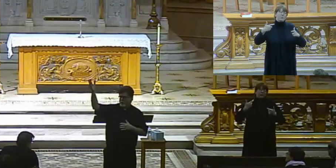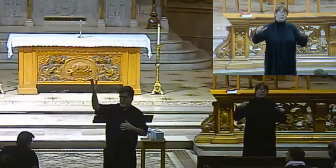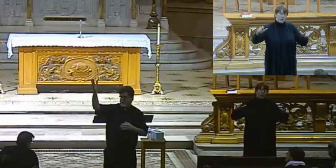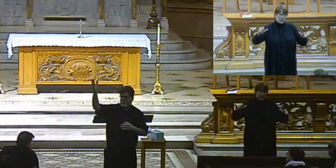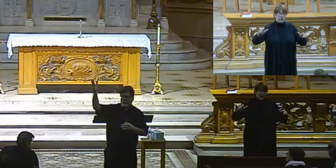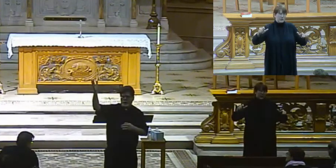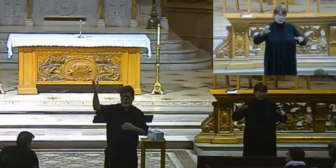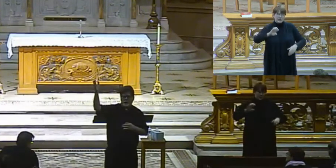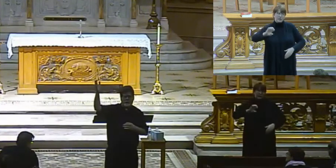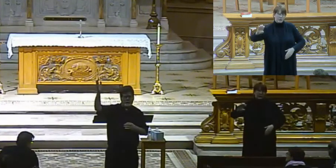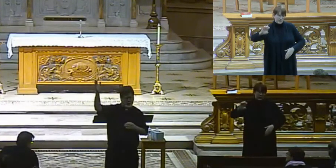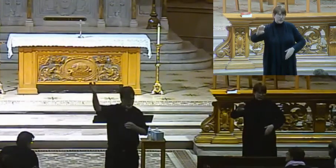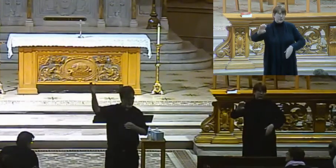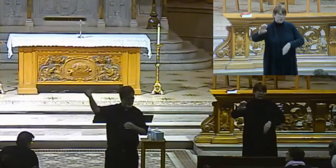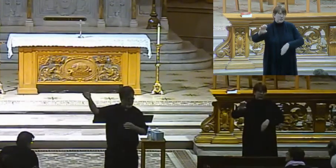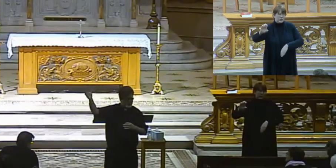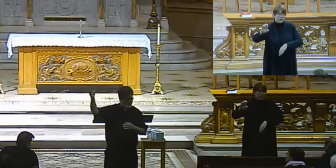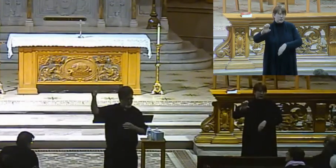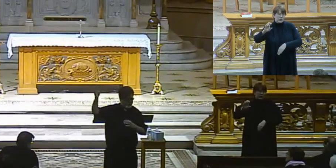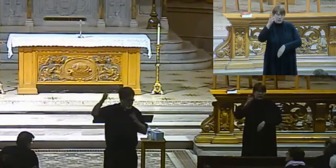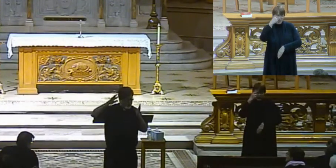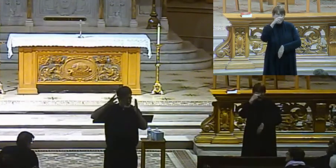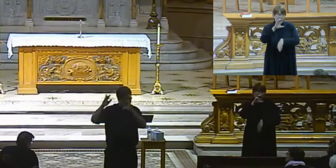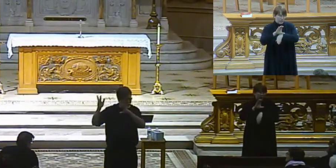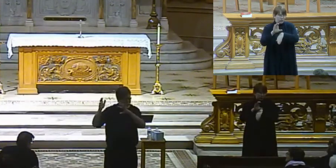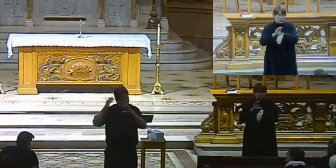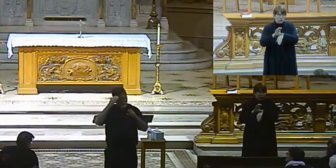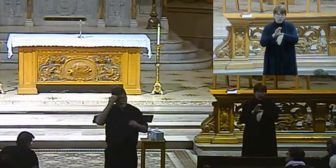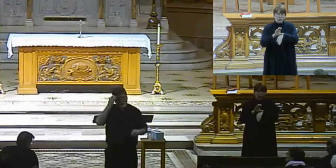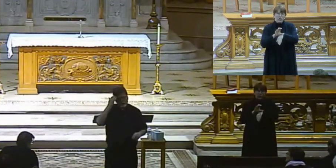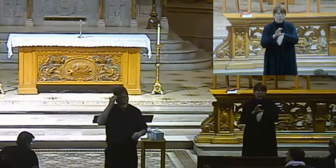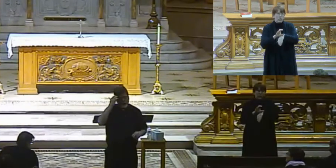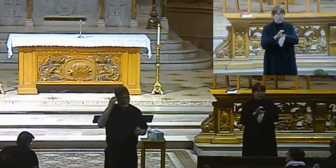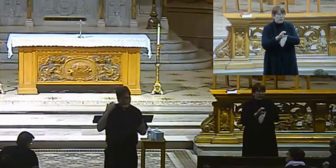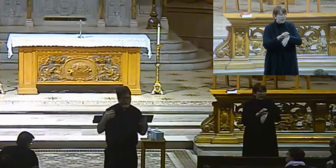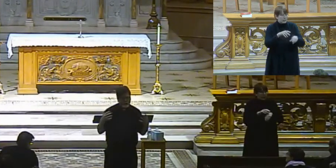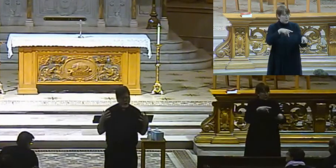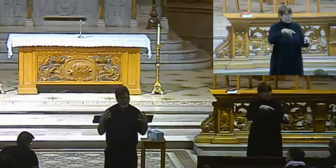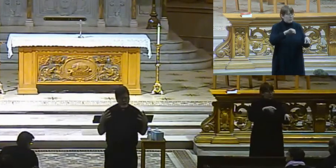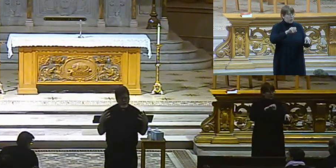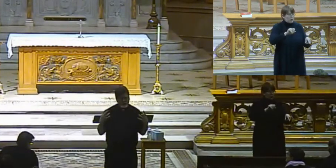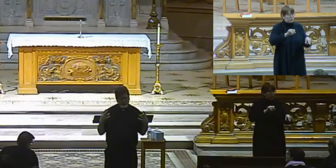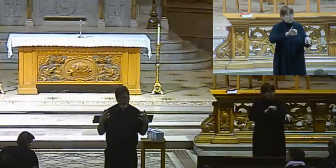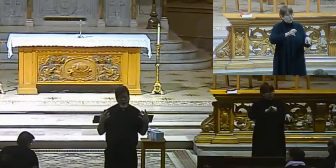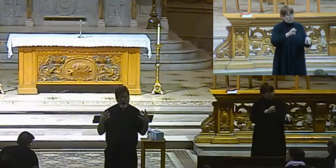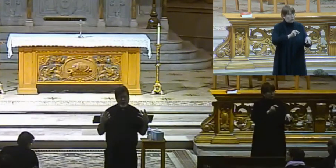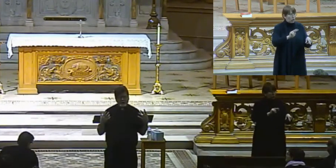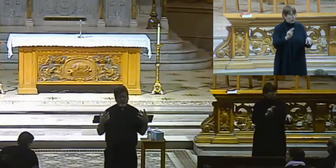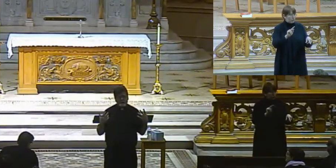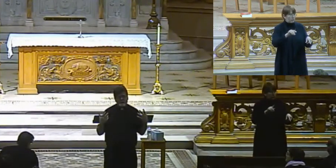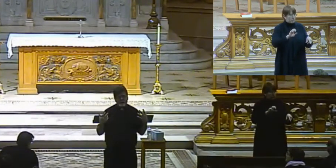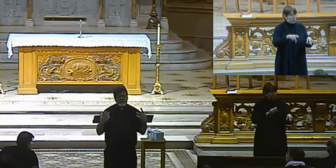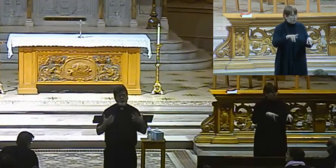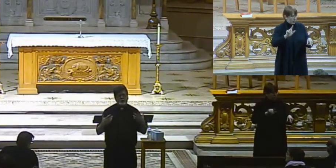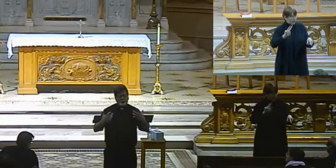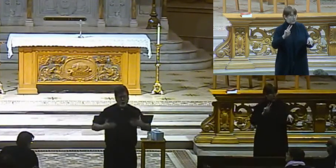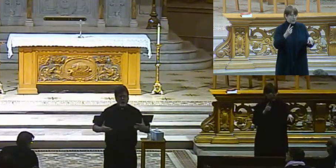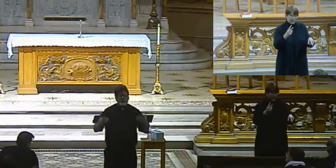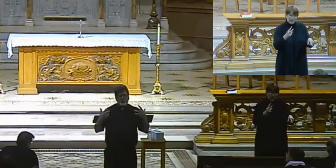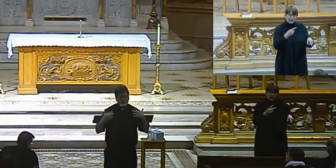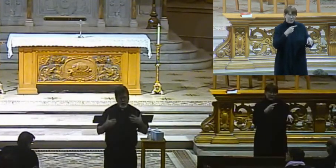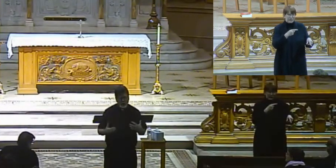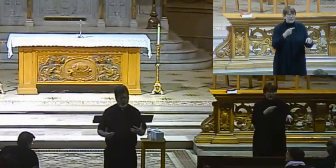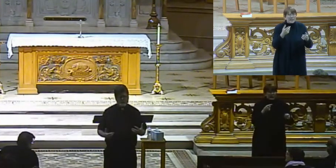the eastern churches, all right? So he had a great deal of contact there, and it was of, his